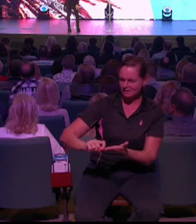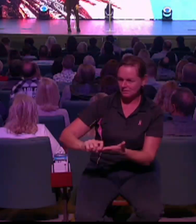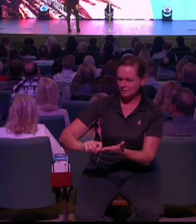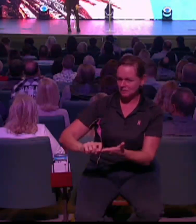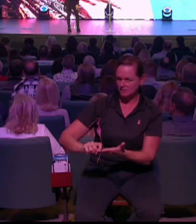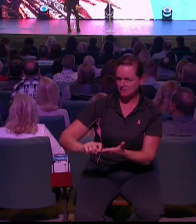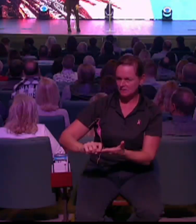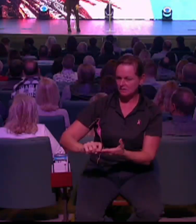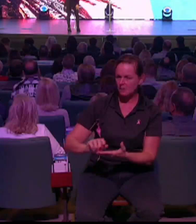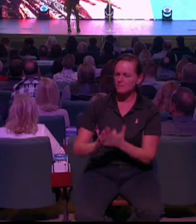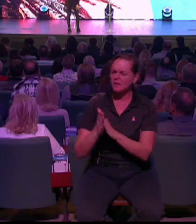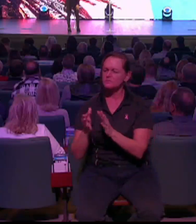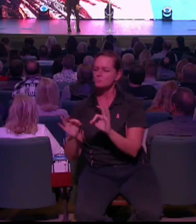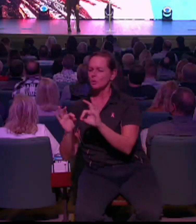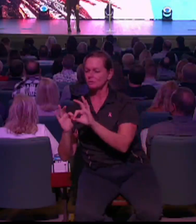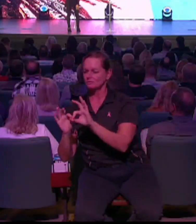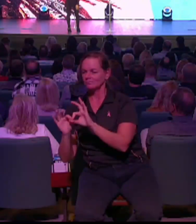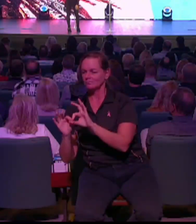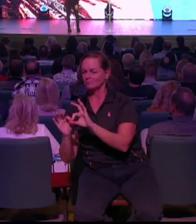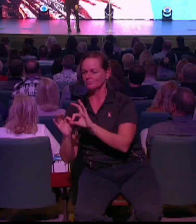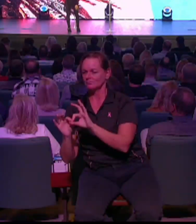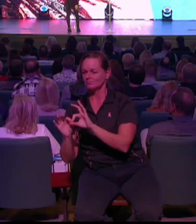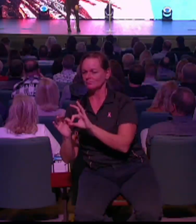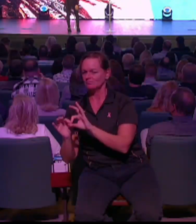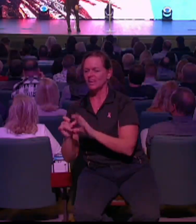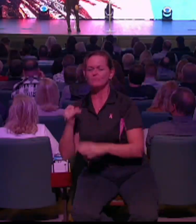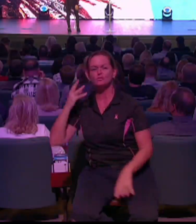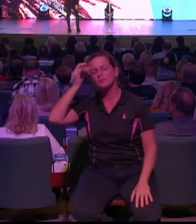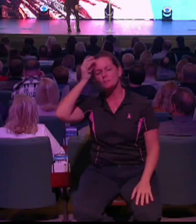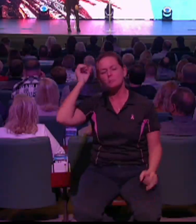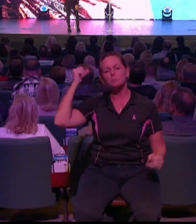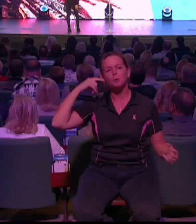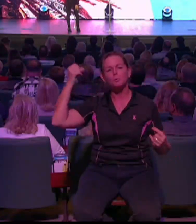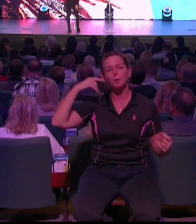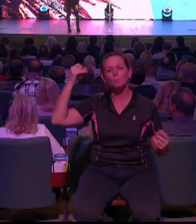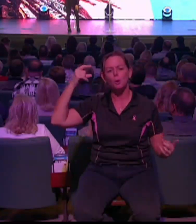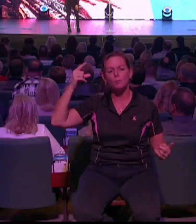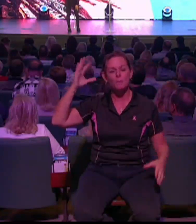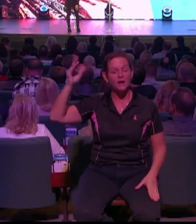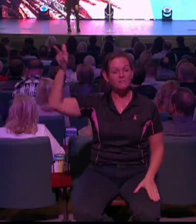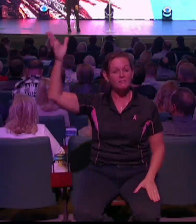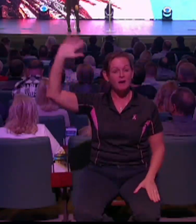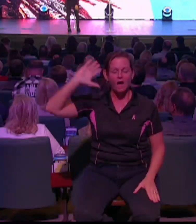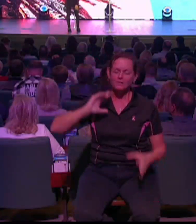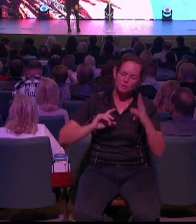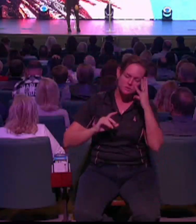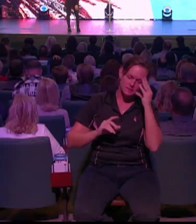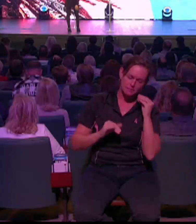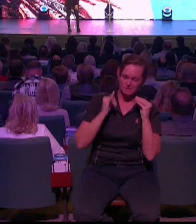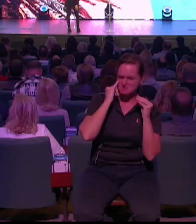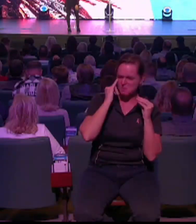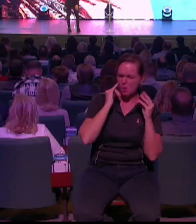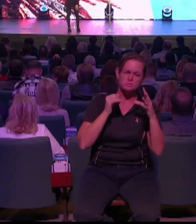meaning. And when God whispers something to you and you write it down,